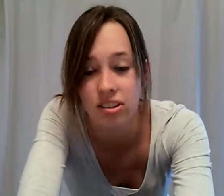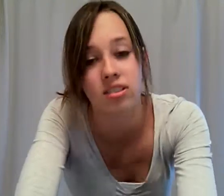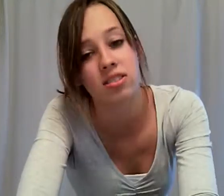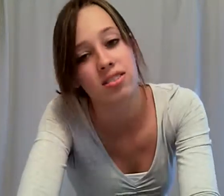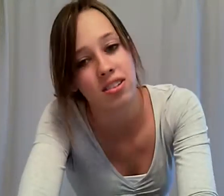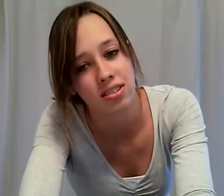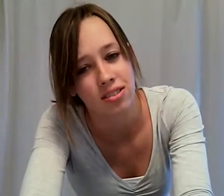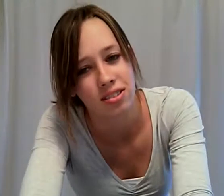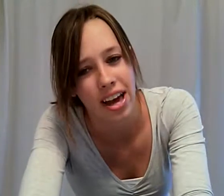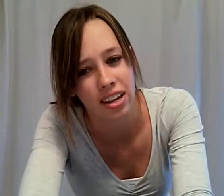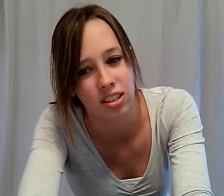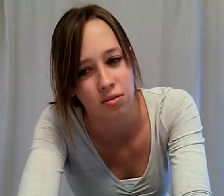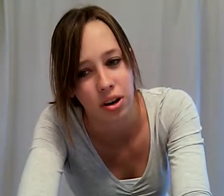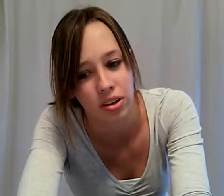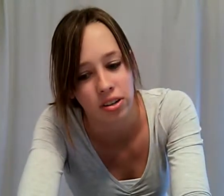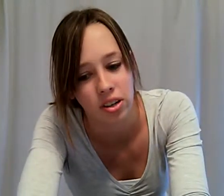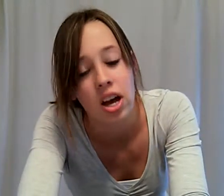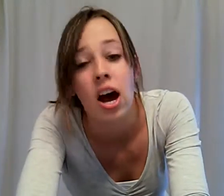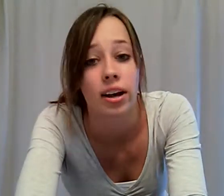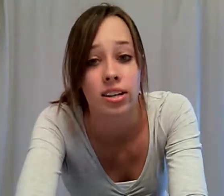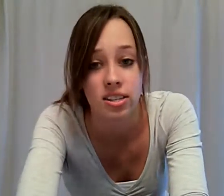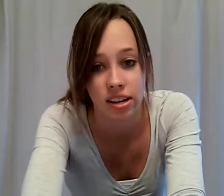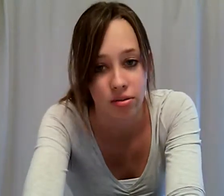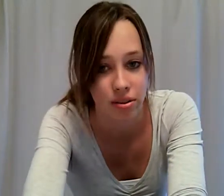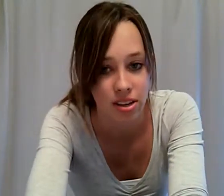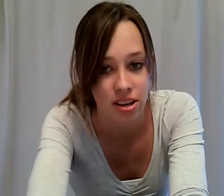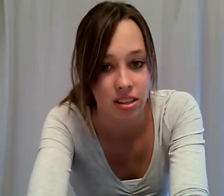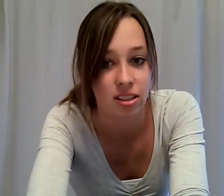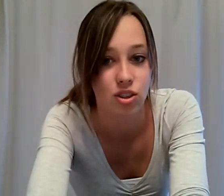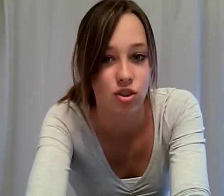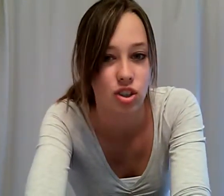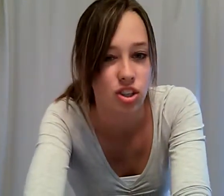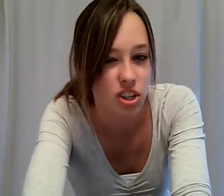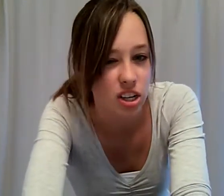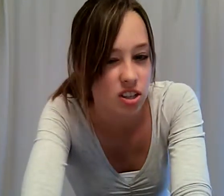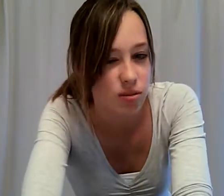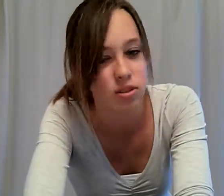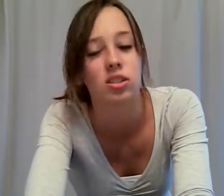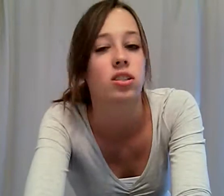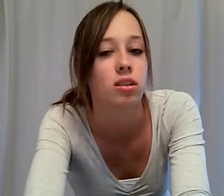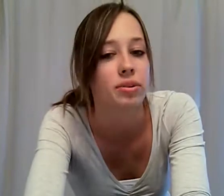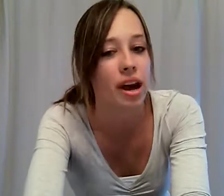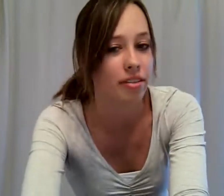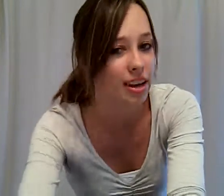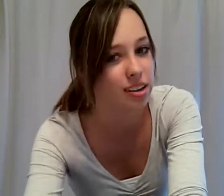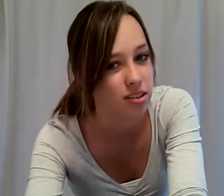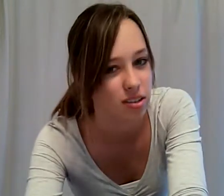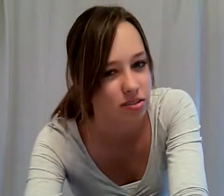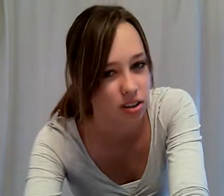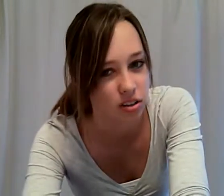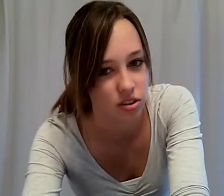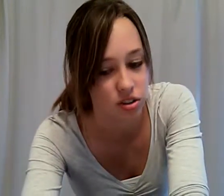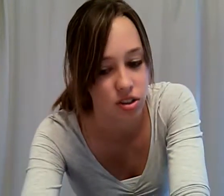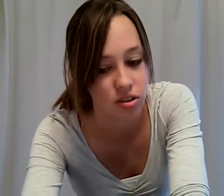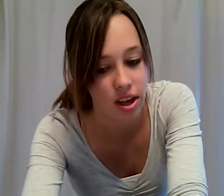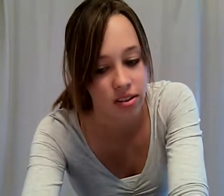here is the last part. I'm going to sign it with it. It changes up just a little bit how the end of songs usually do that.